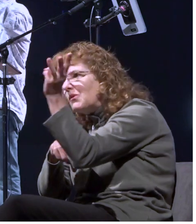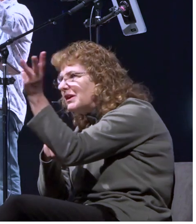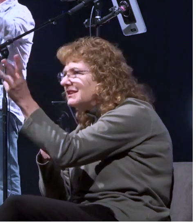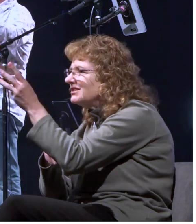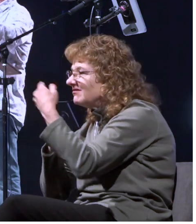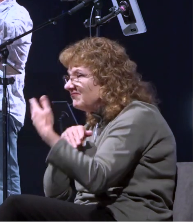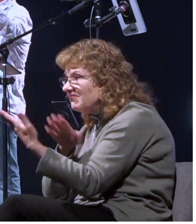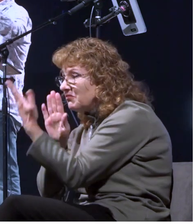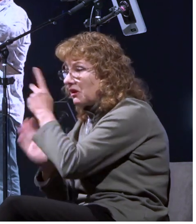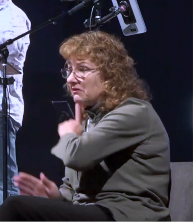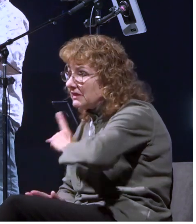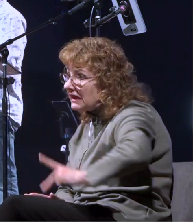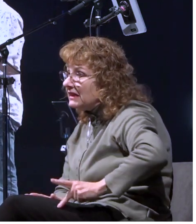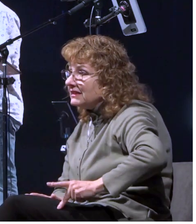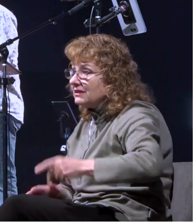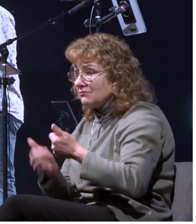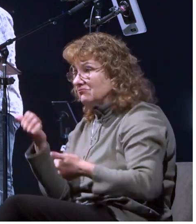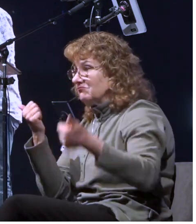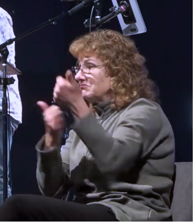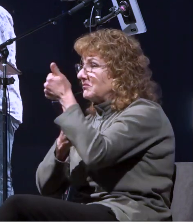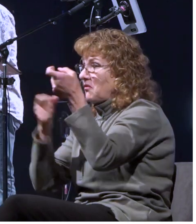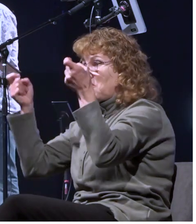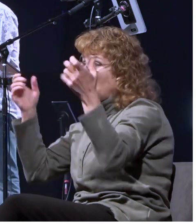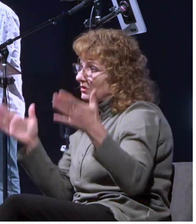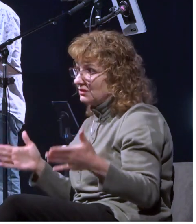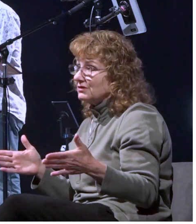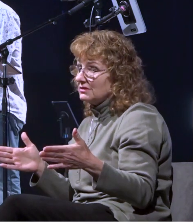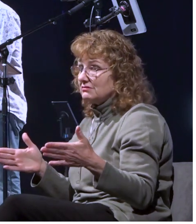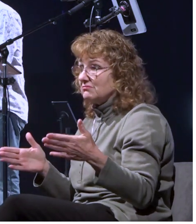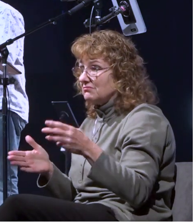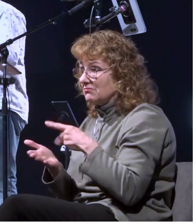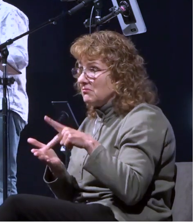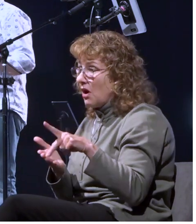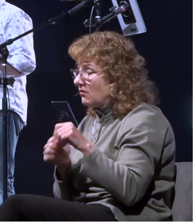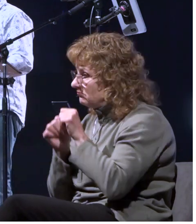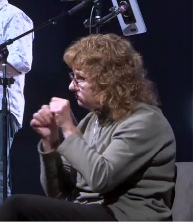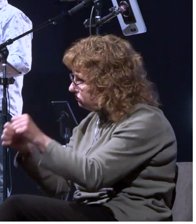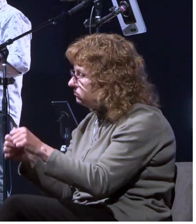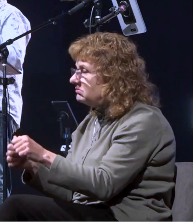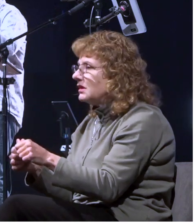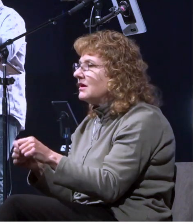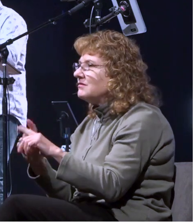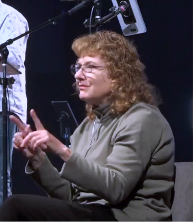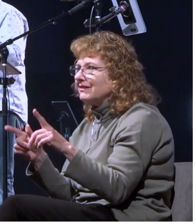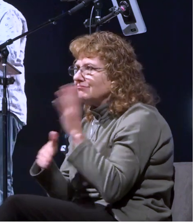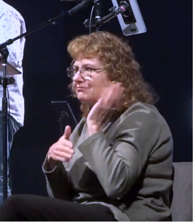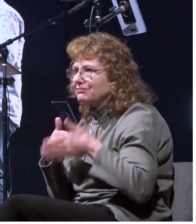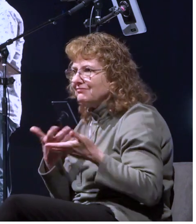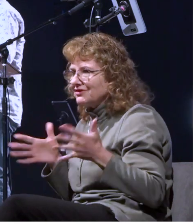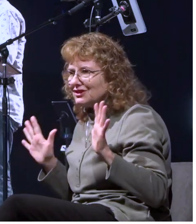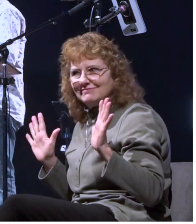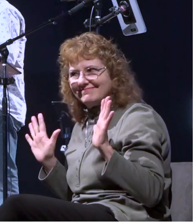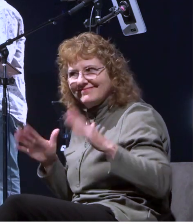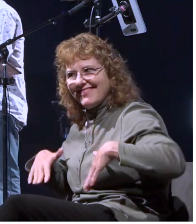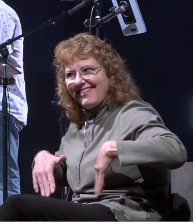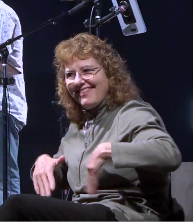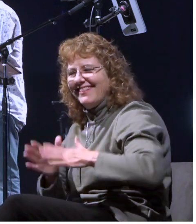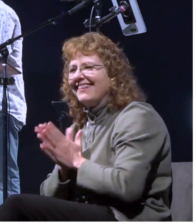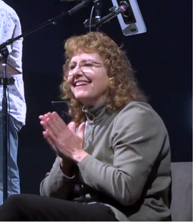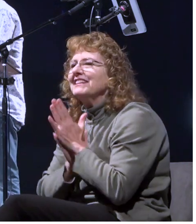and rulers and that's what in fact he was doing um but the story isn't finished and today uh the